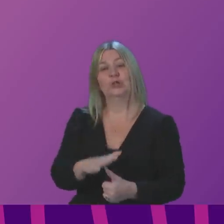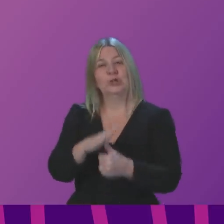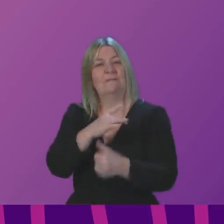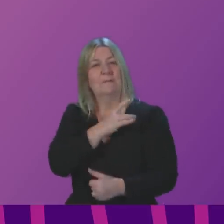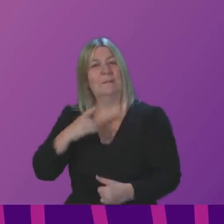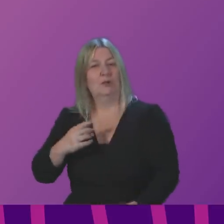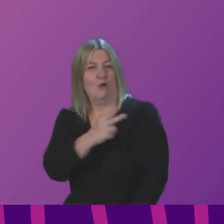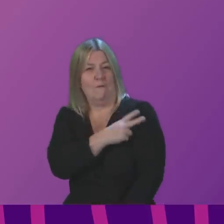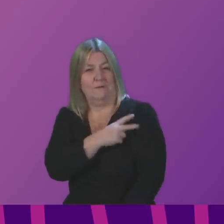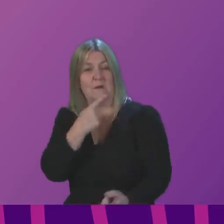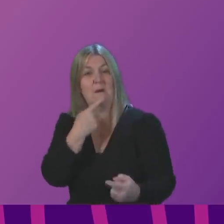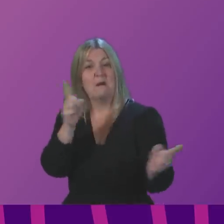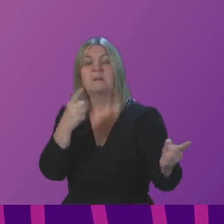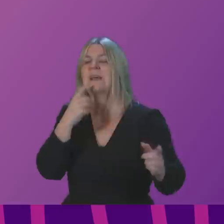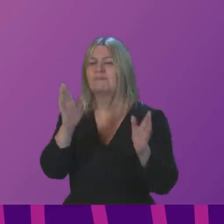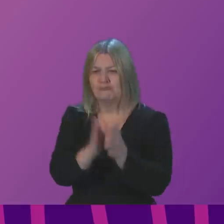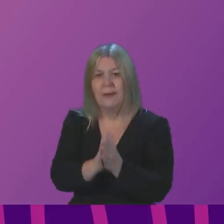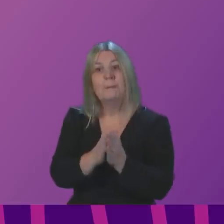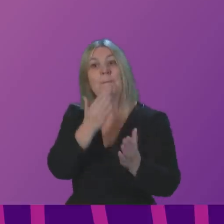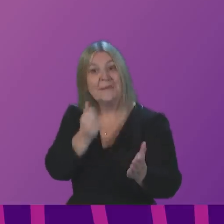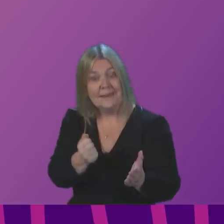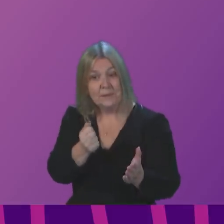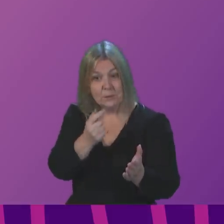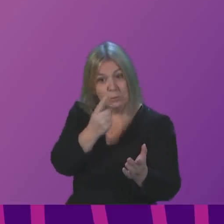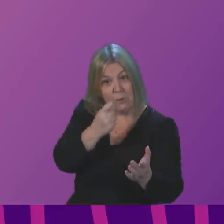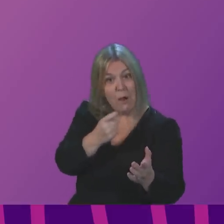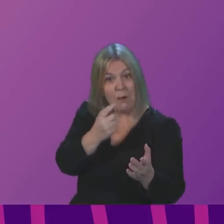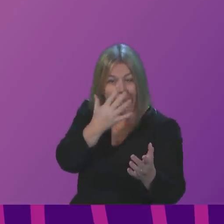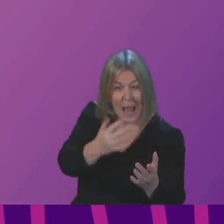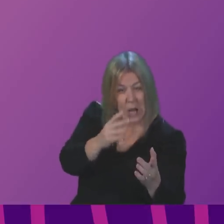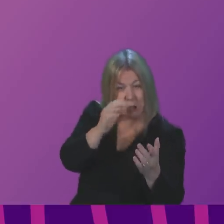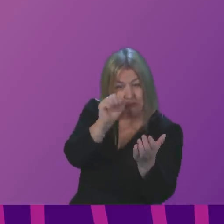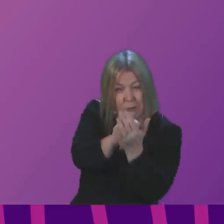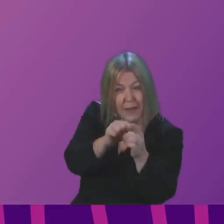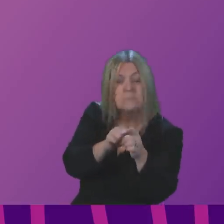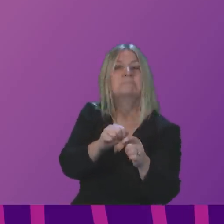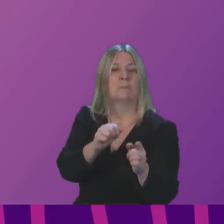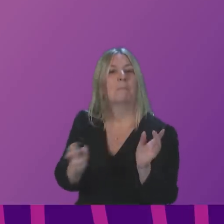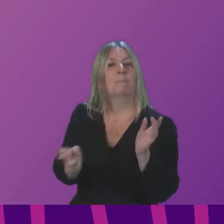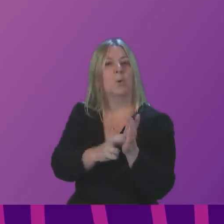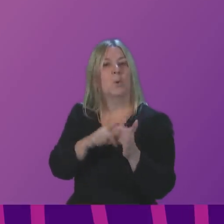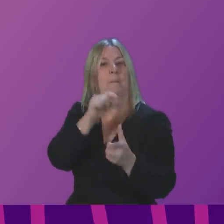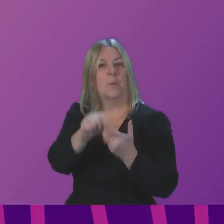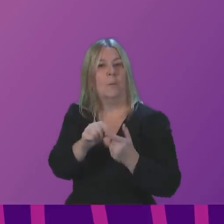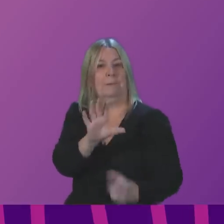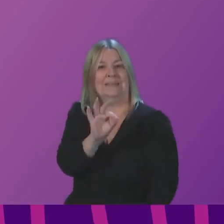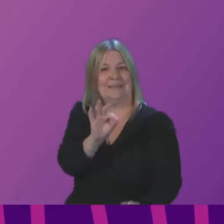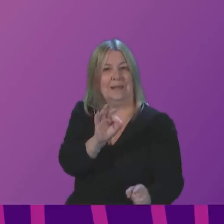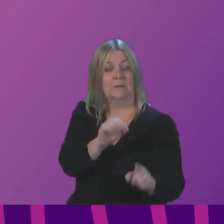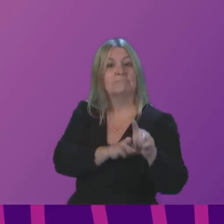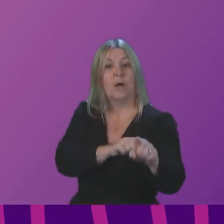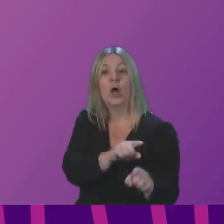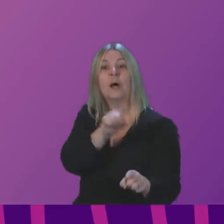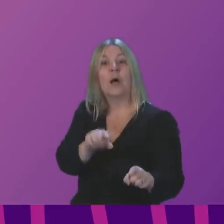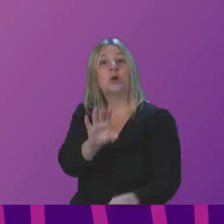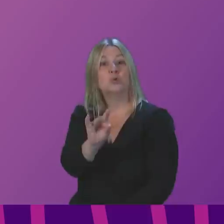is eligible to, and I quote, book an appointment and get vaccinated as soon as possible. That was on Monday. On Tuesday, the national clinical